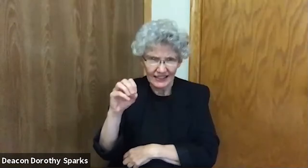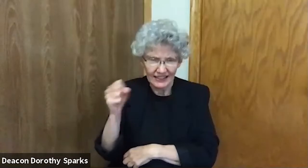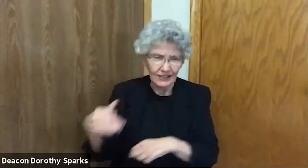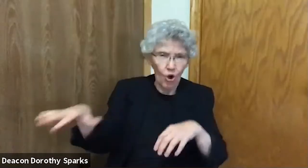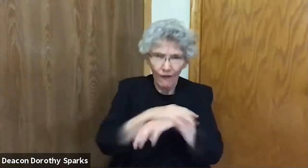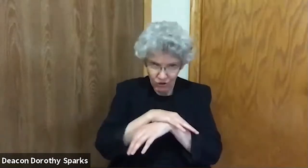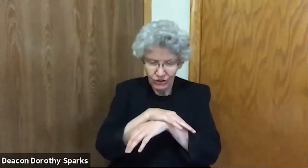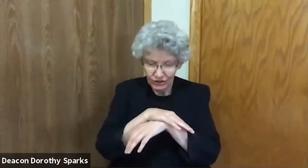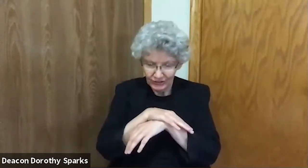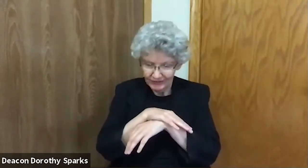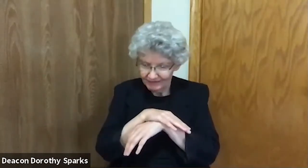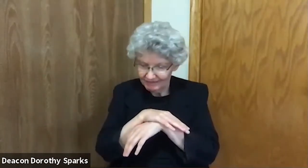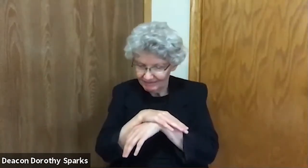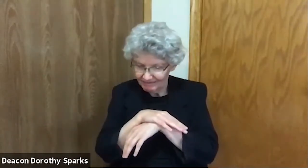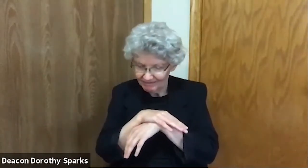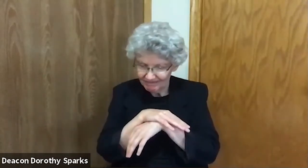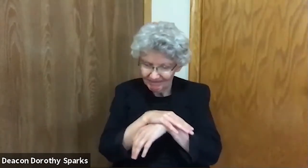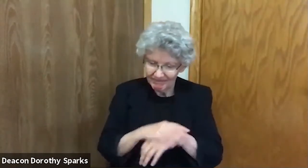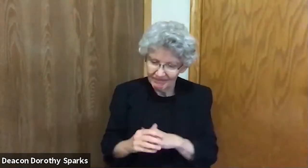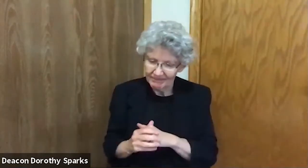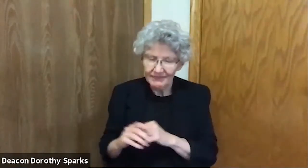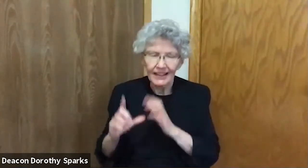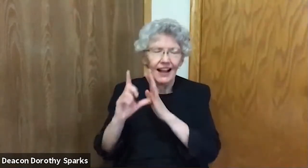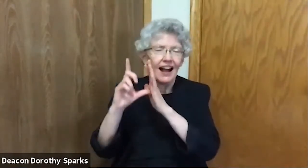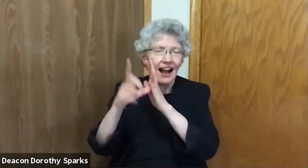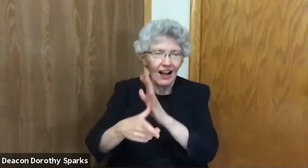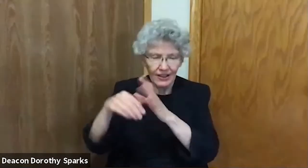They sewed fig leaves together to make something to cover themselves.